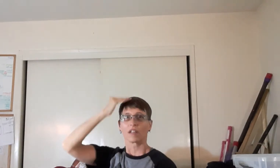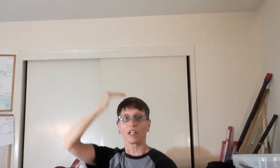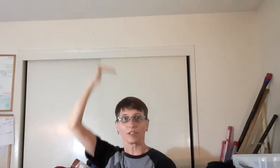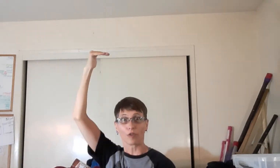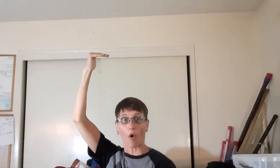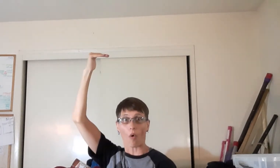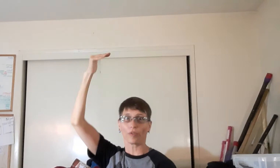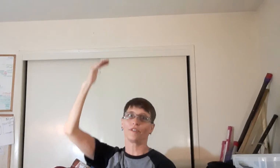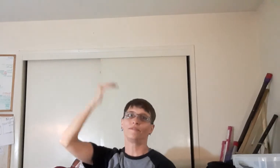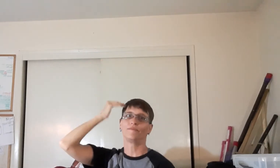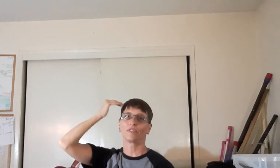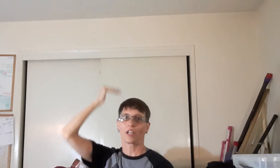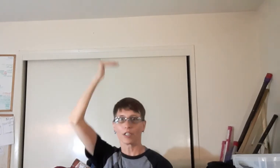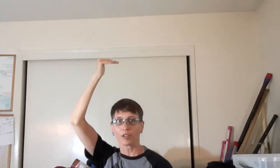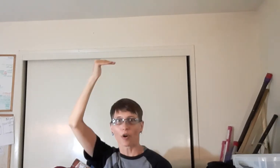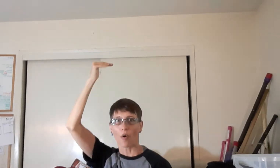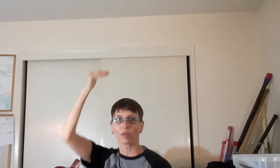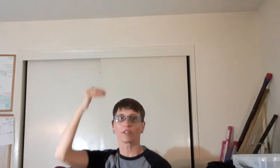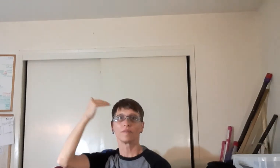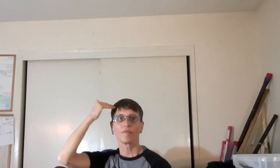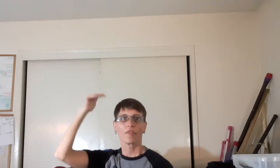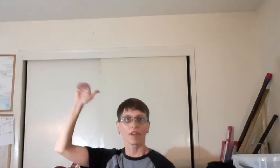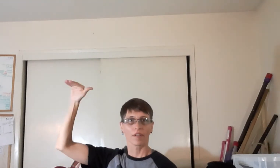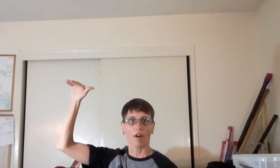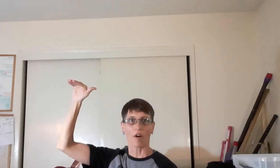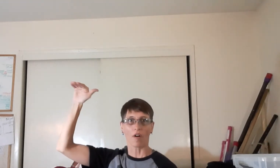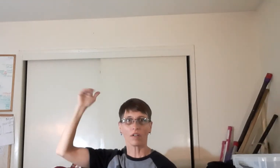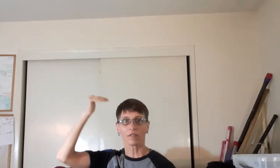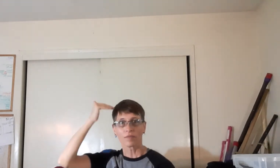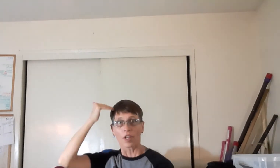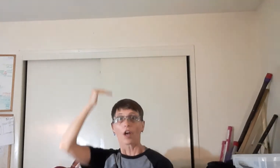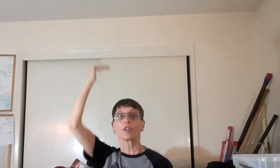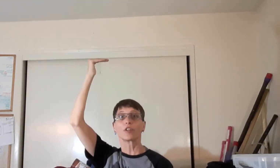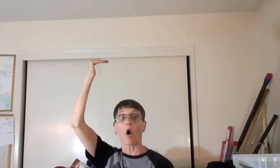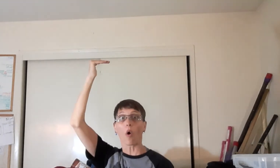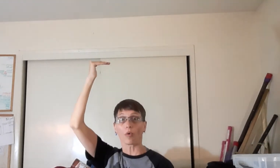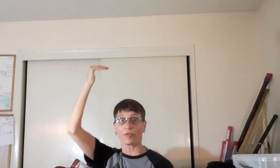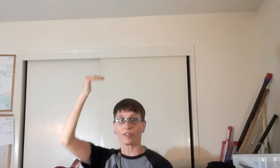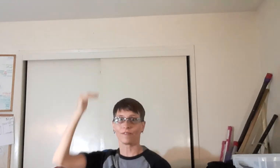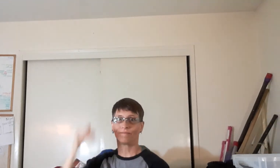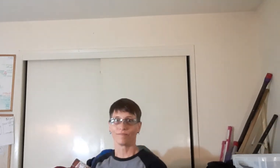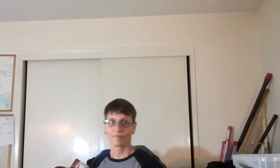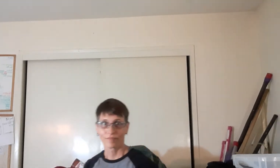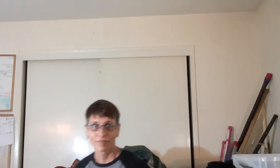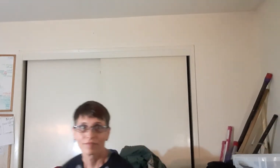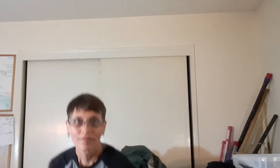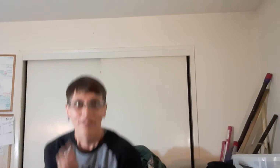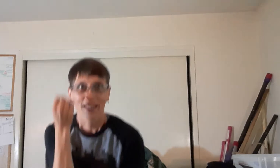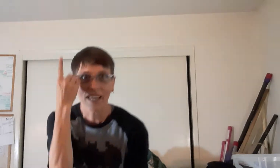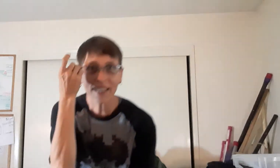Adult. Adult. Tall. Adult. Get it?